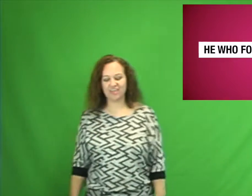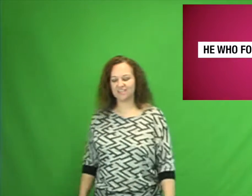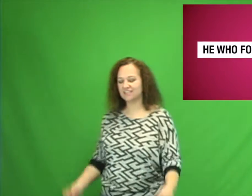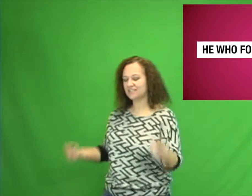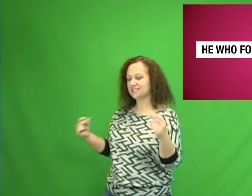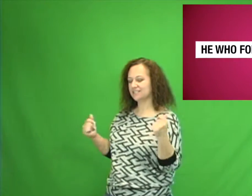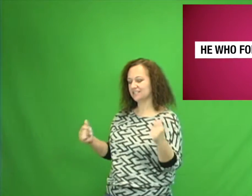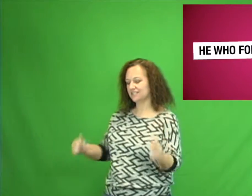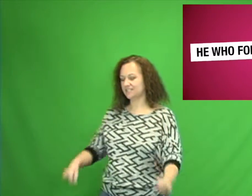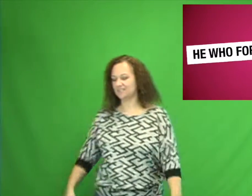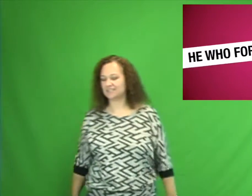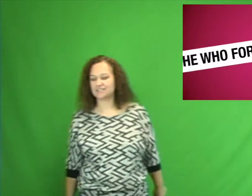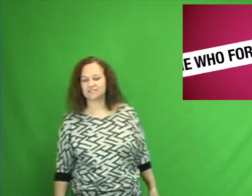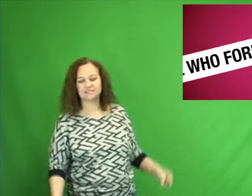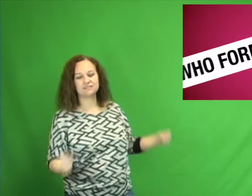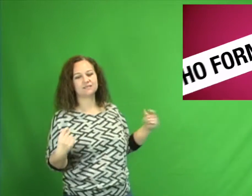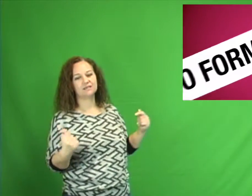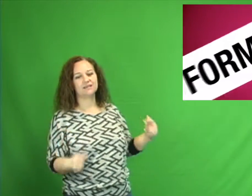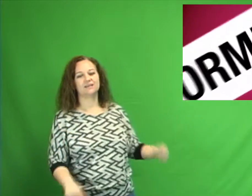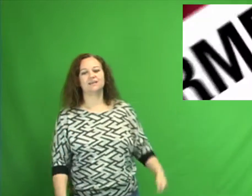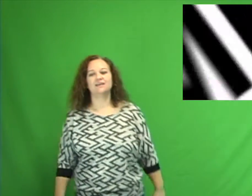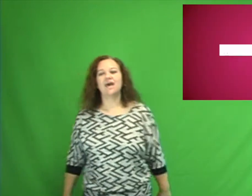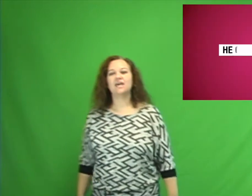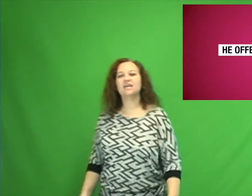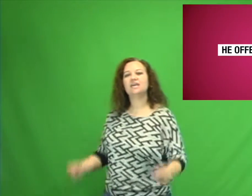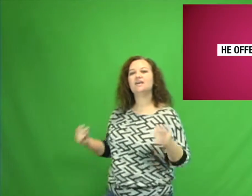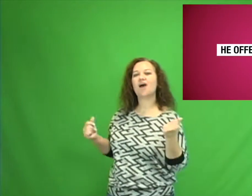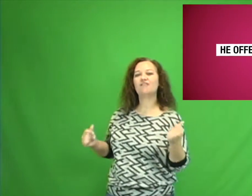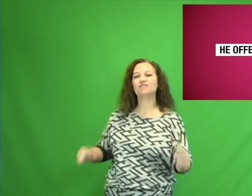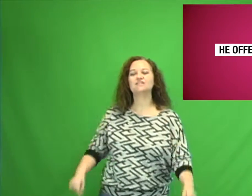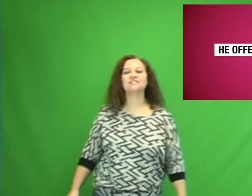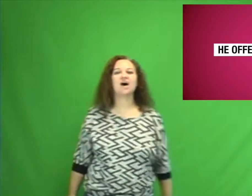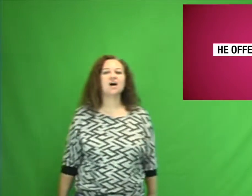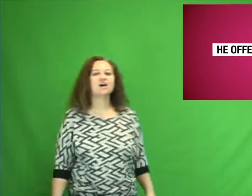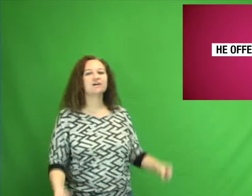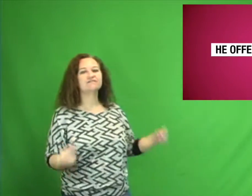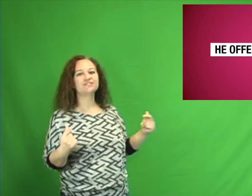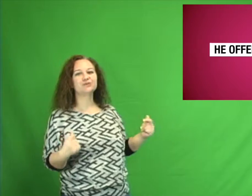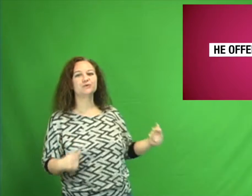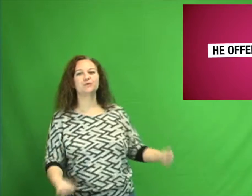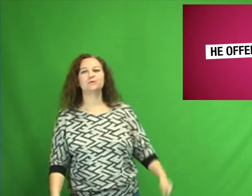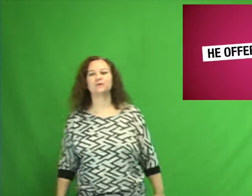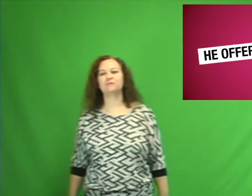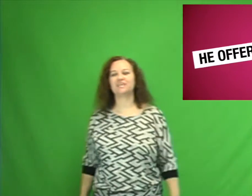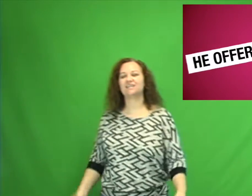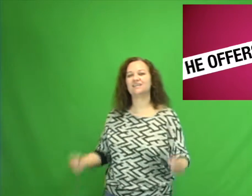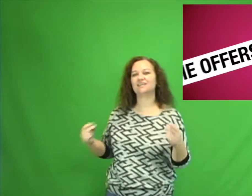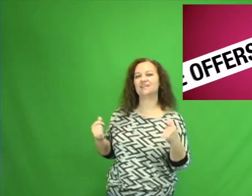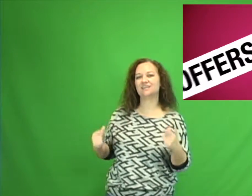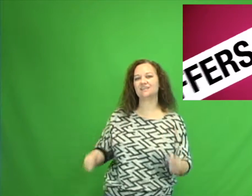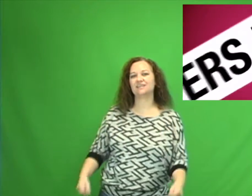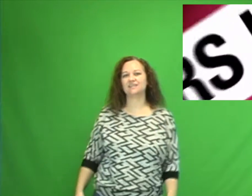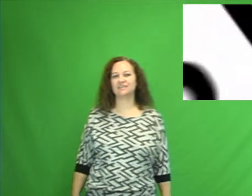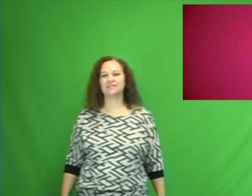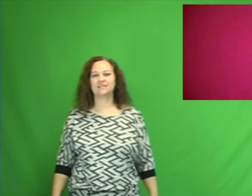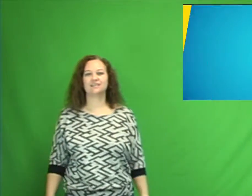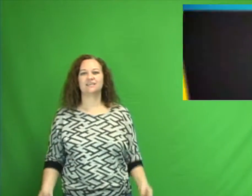all things He offers love to me